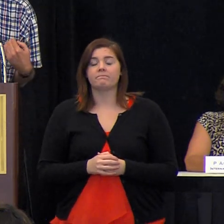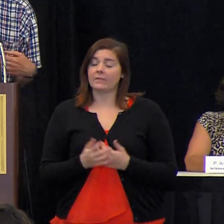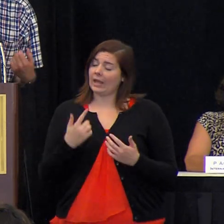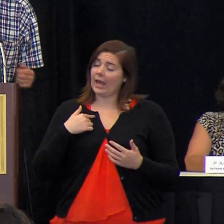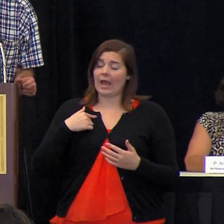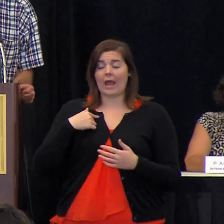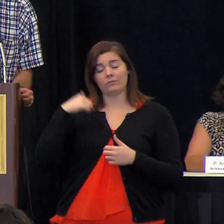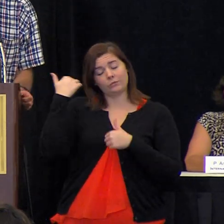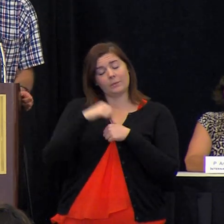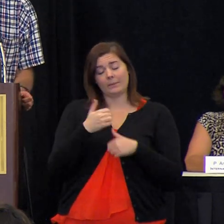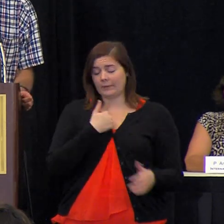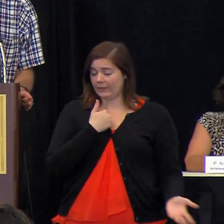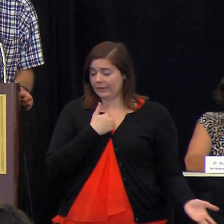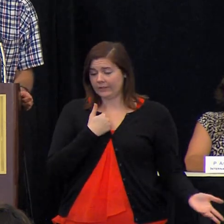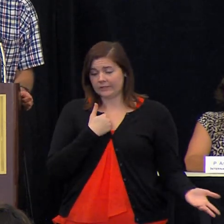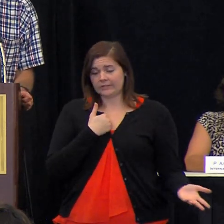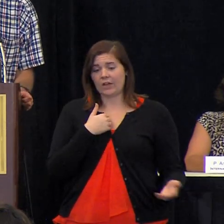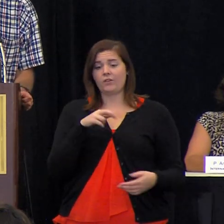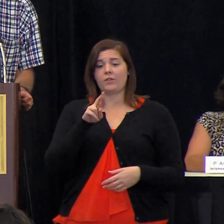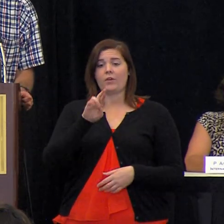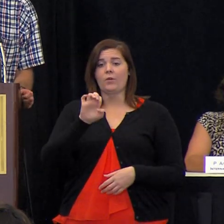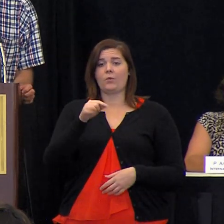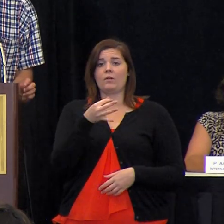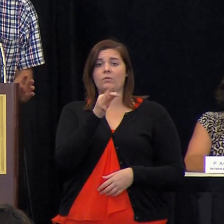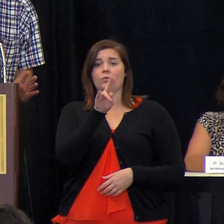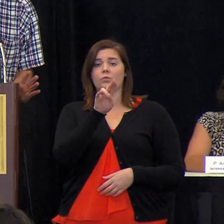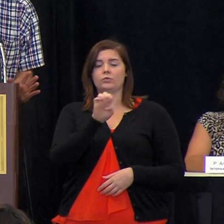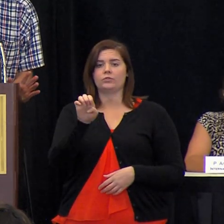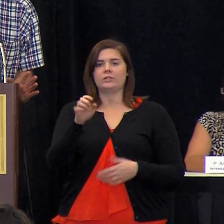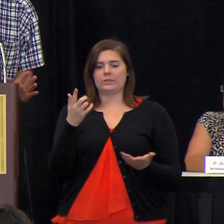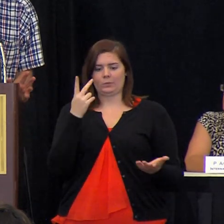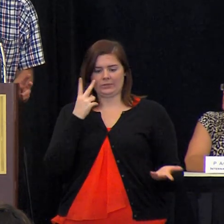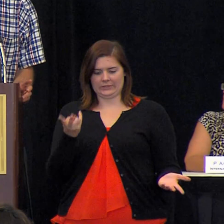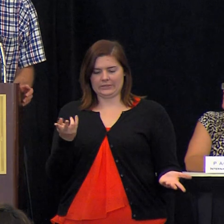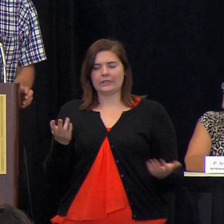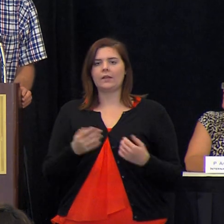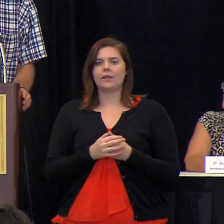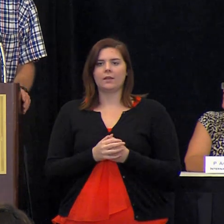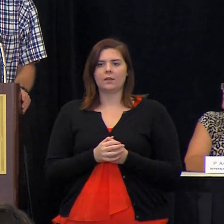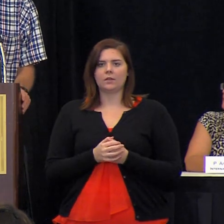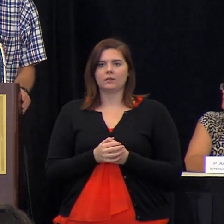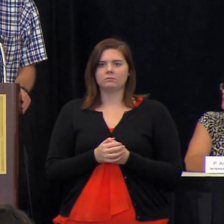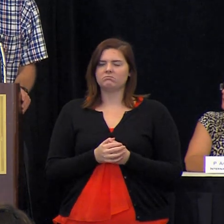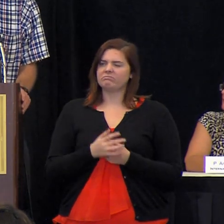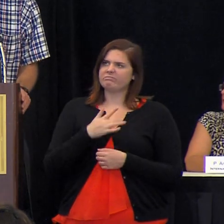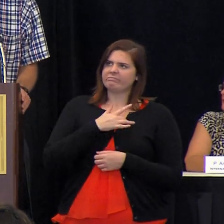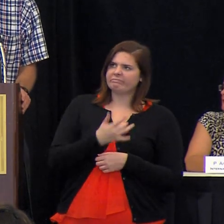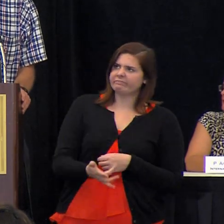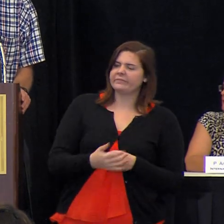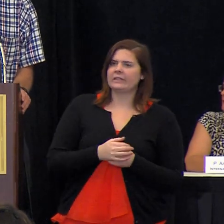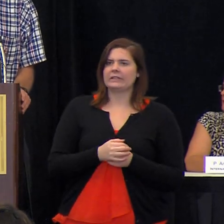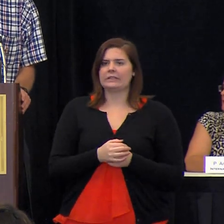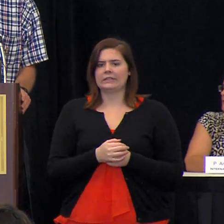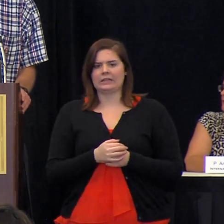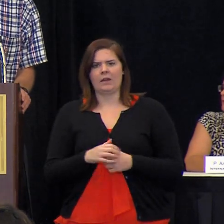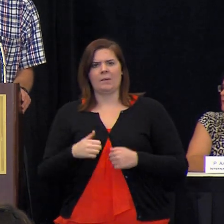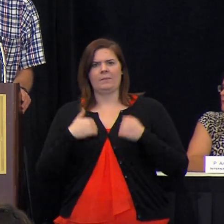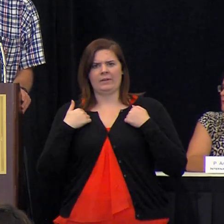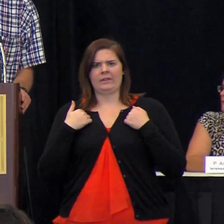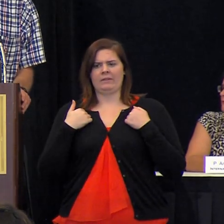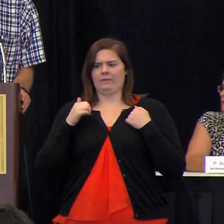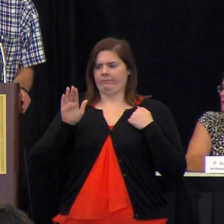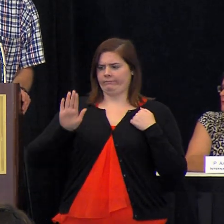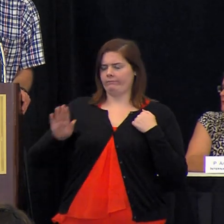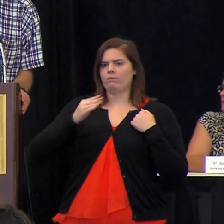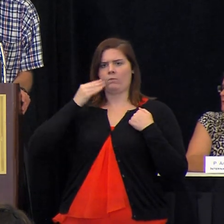have to keep reminding myself that that the refugees that we see here generally have been living in their